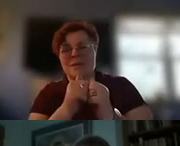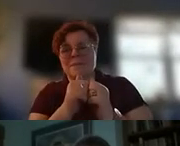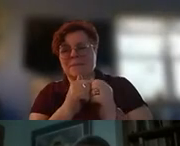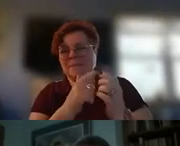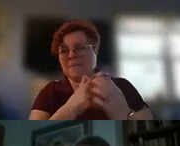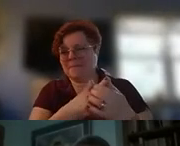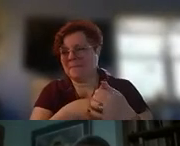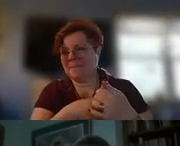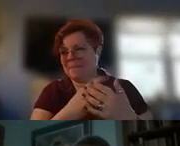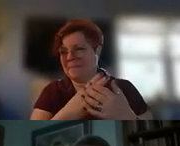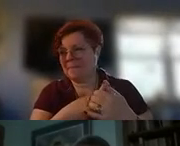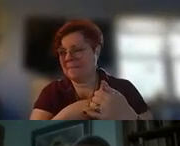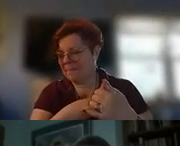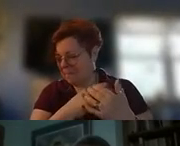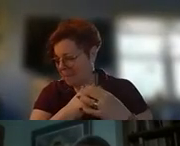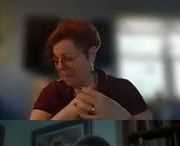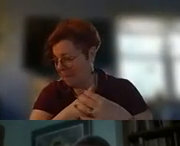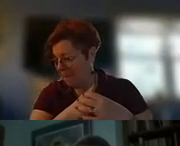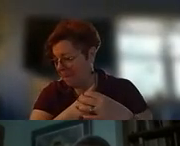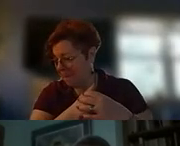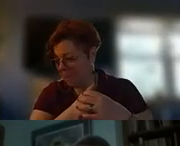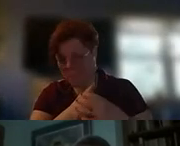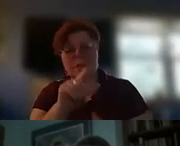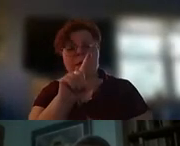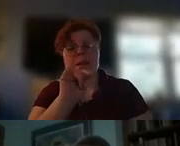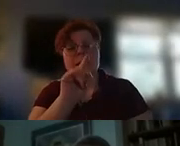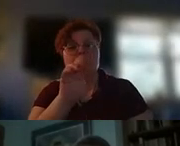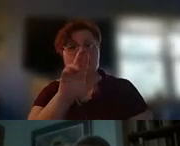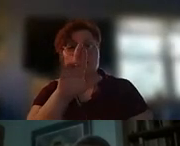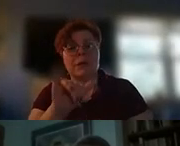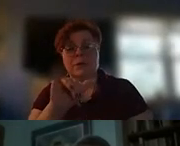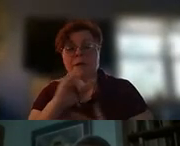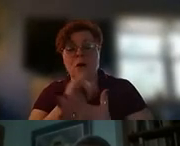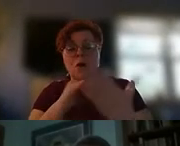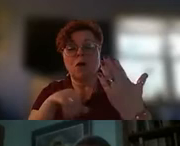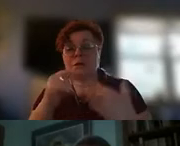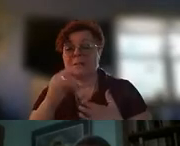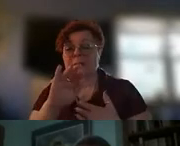literary arts guild and then the poetry section